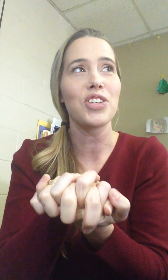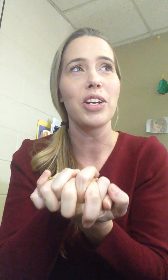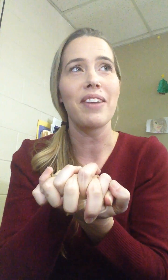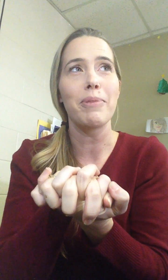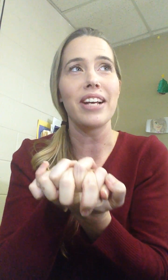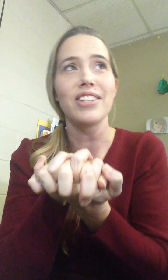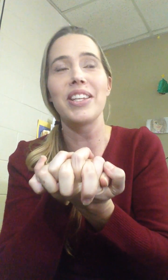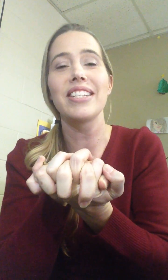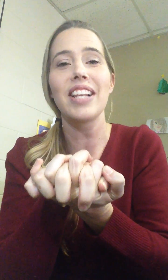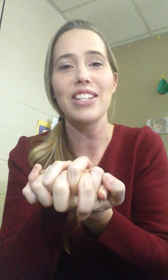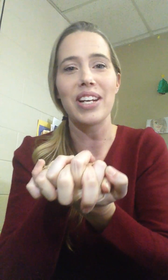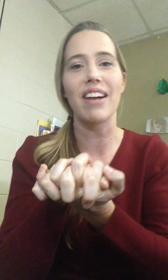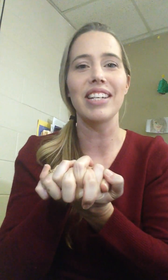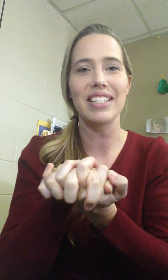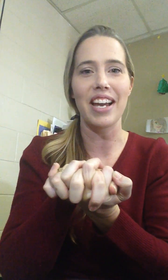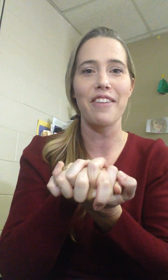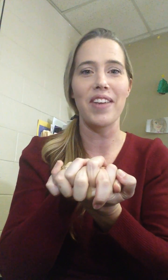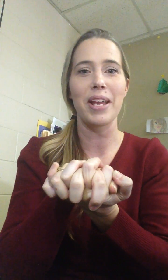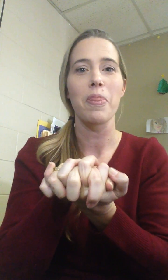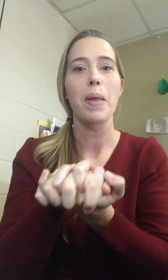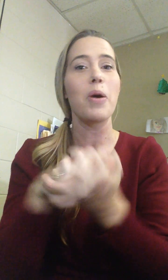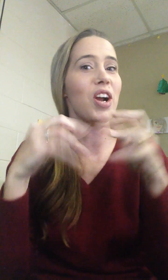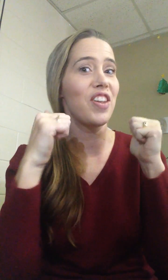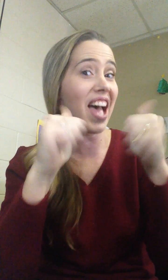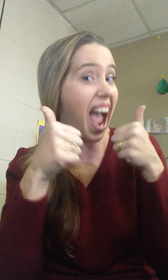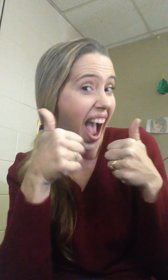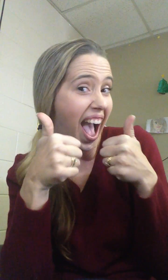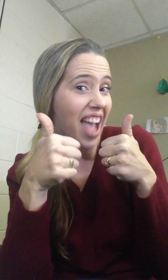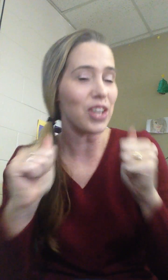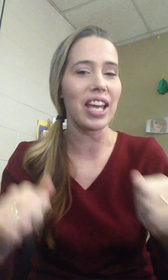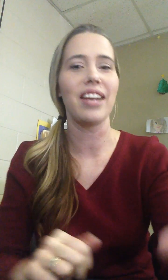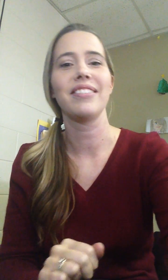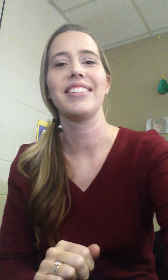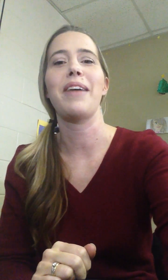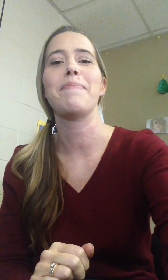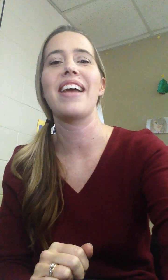show you everybody else doing this in class right now it's kind of funny but work on that you'll get it okay bye